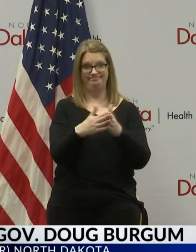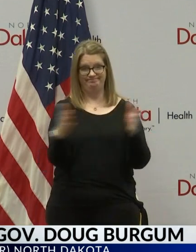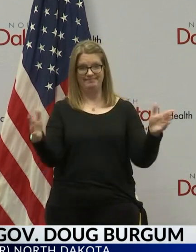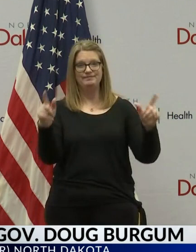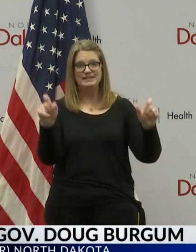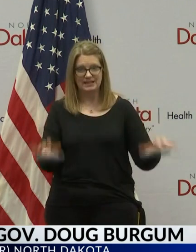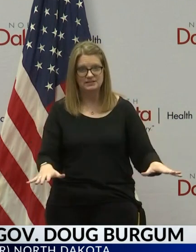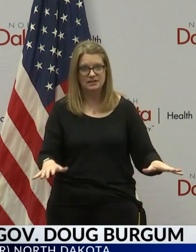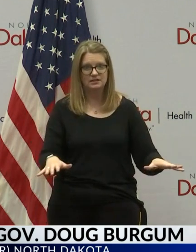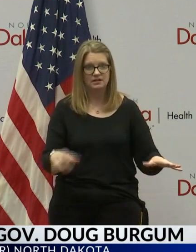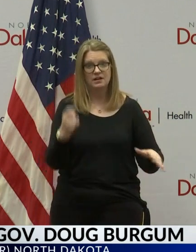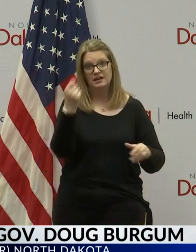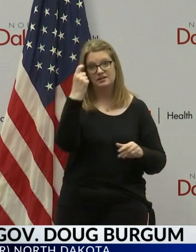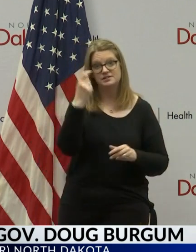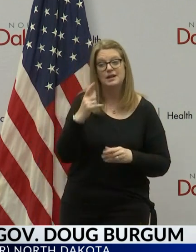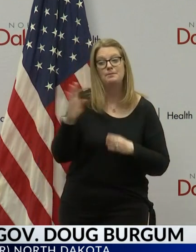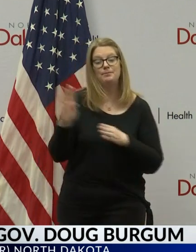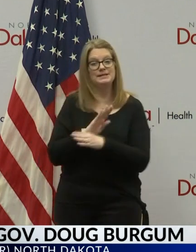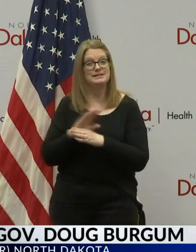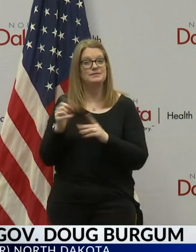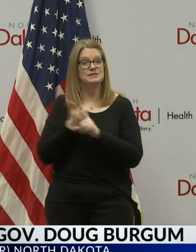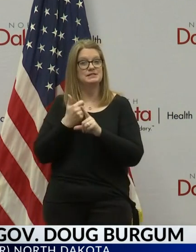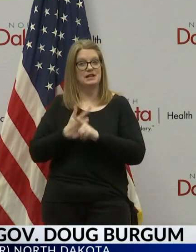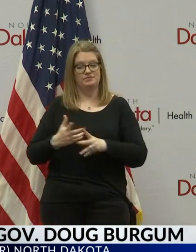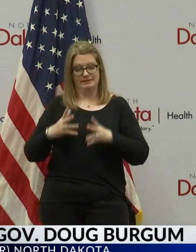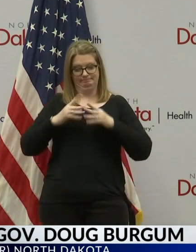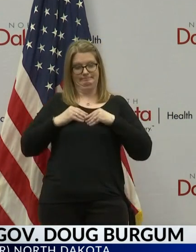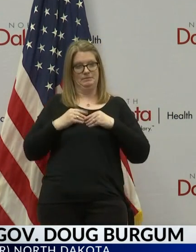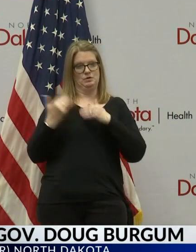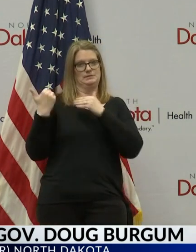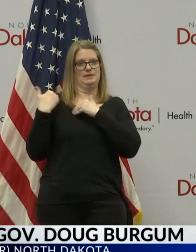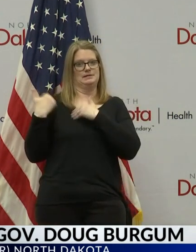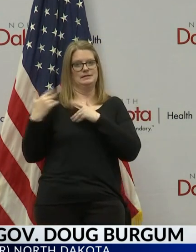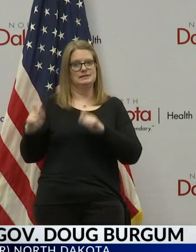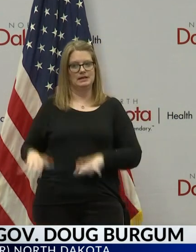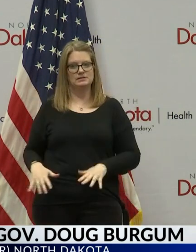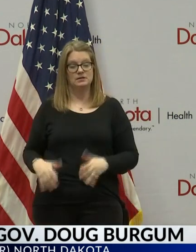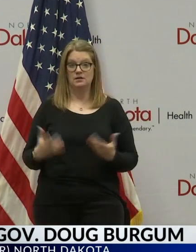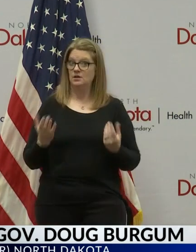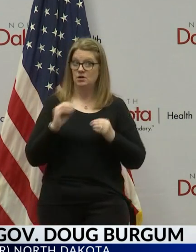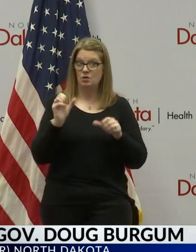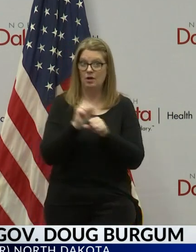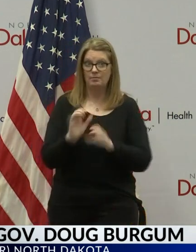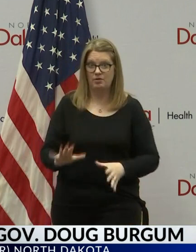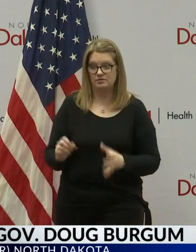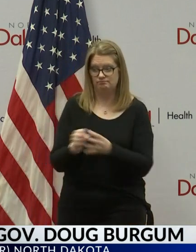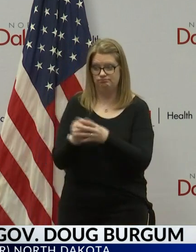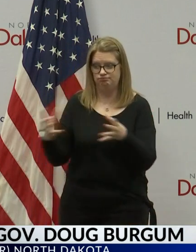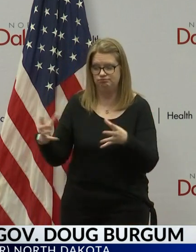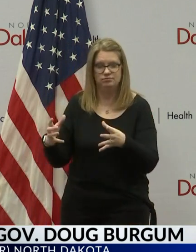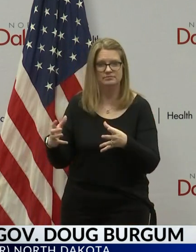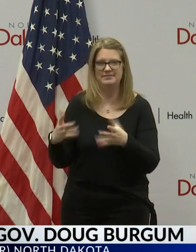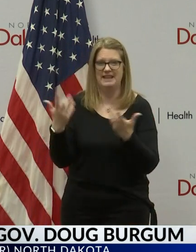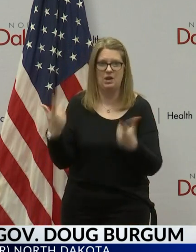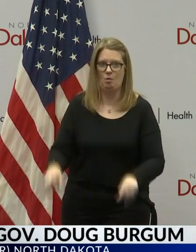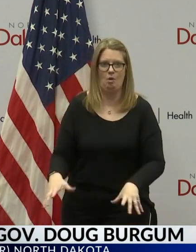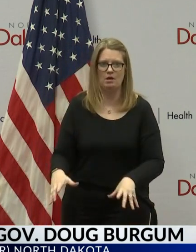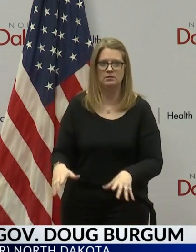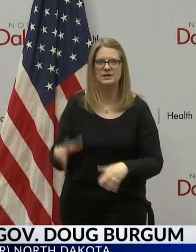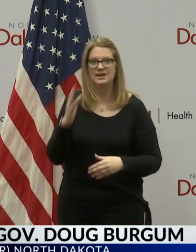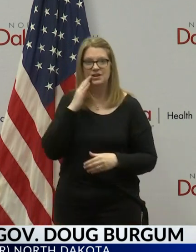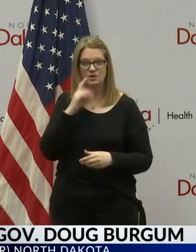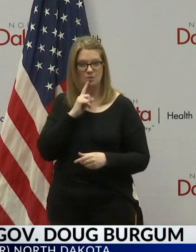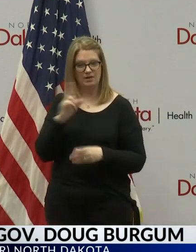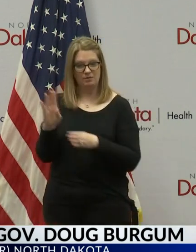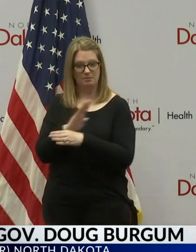might be doing this testing because no employer wants to have an outbreak. mean, the most valuable thing for any employer is they're team